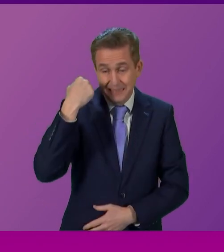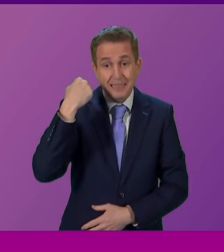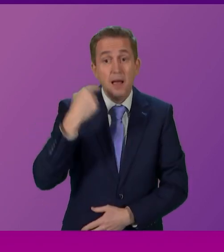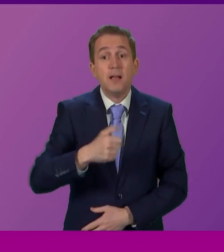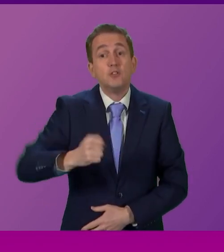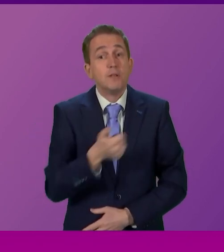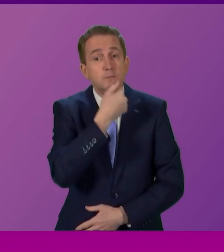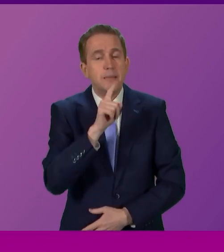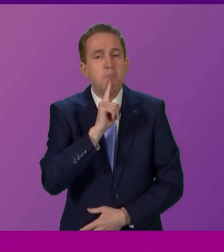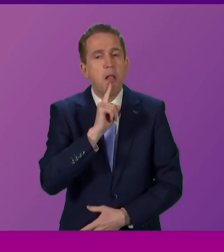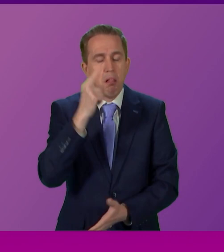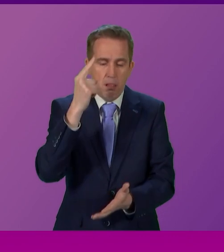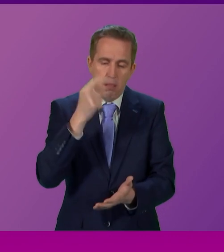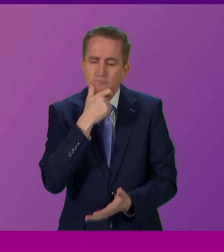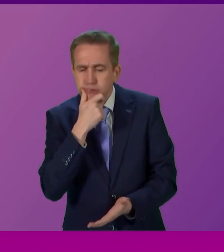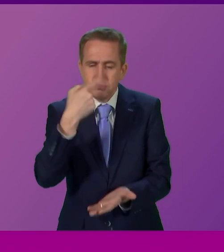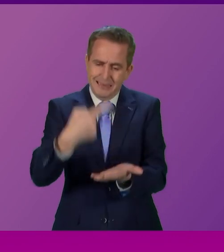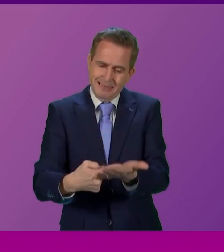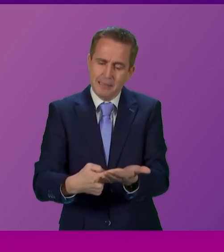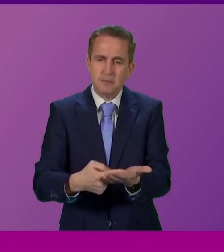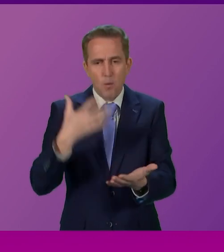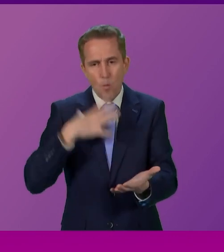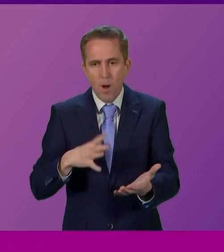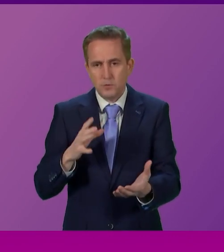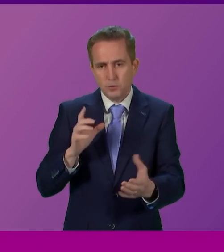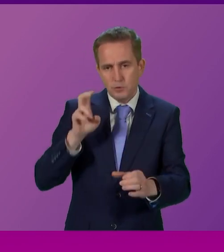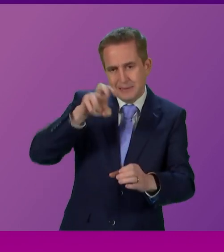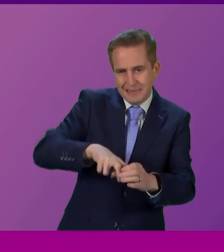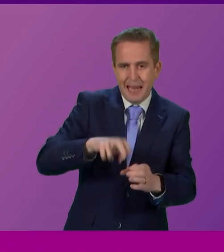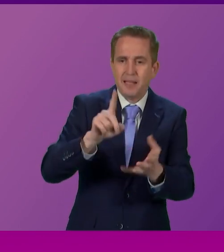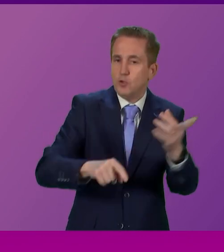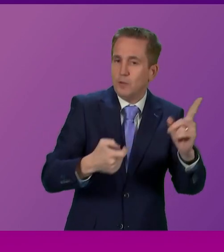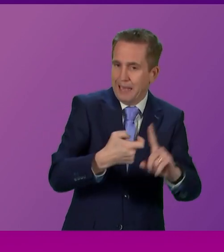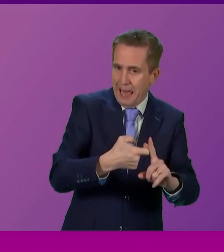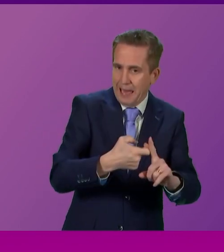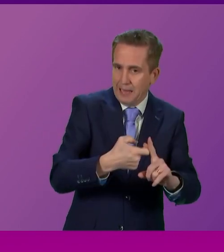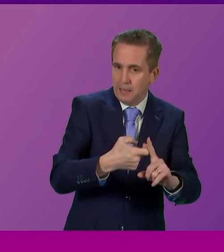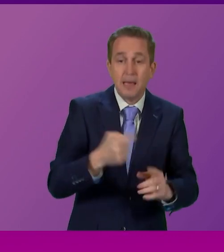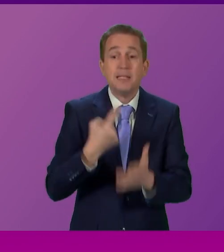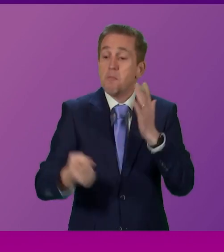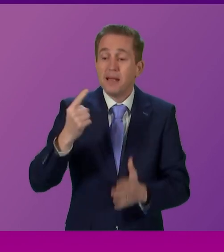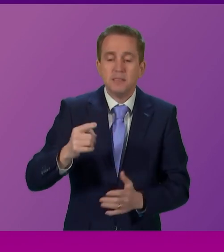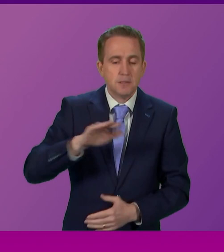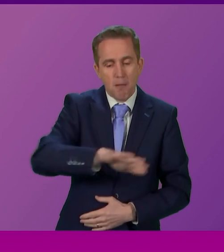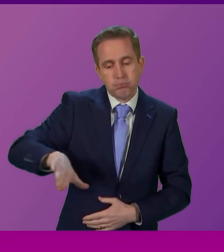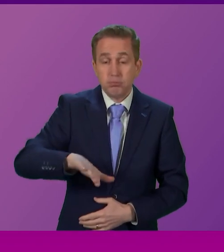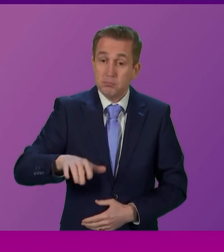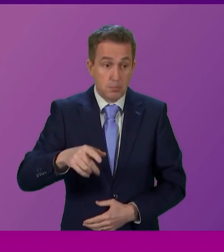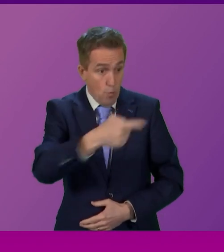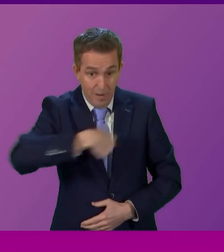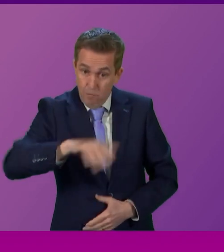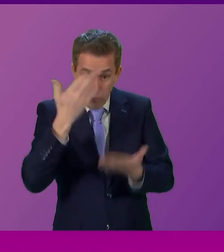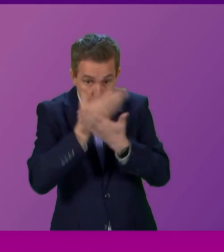decisively to keep Scotland in our United Kingdom and rejected independence. And we and others have always respected that outcome.